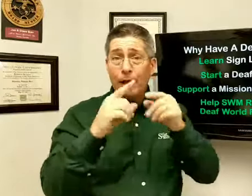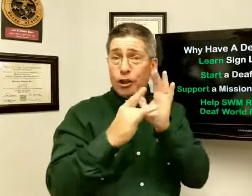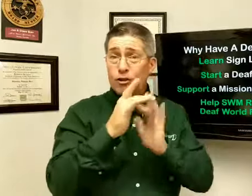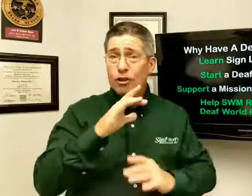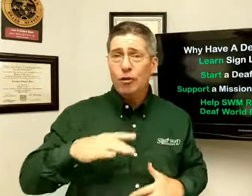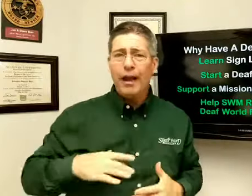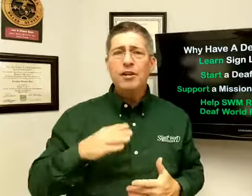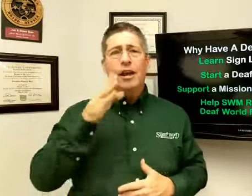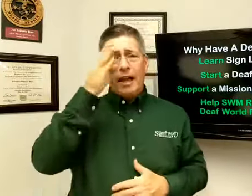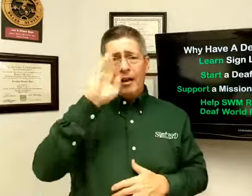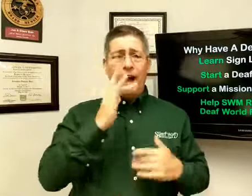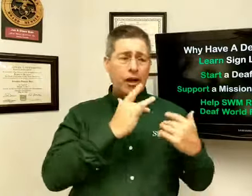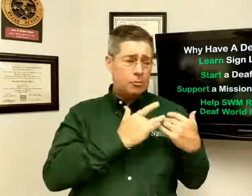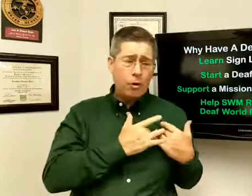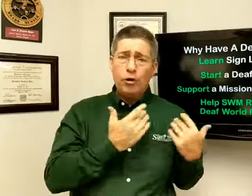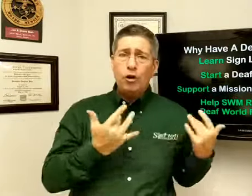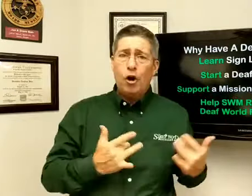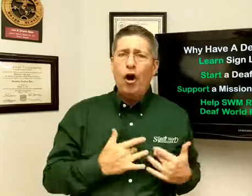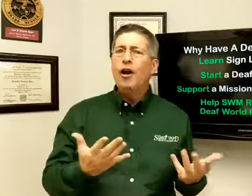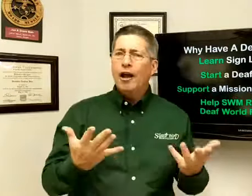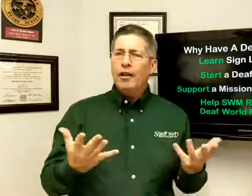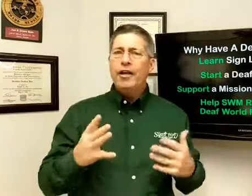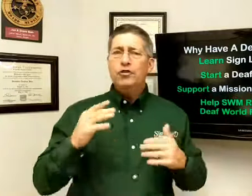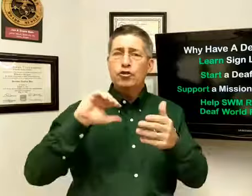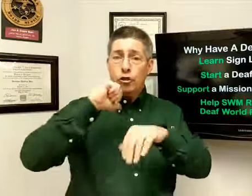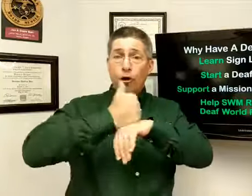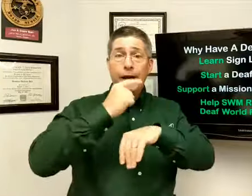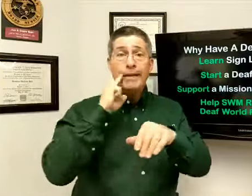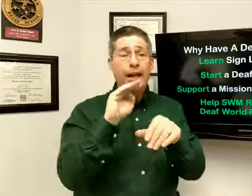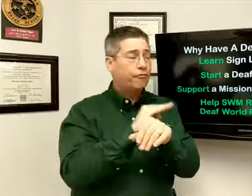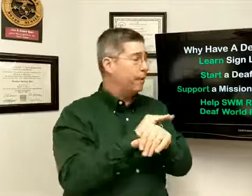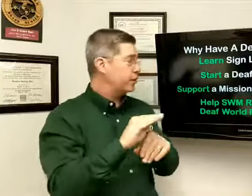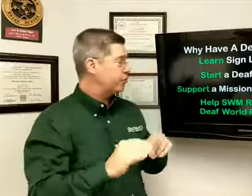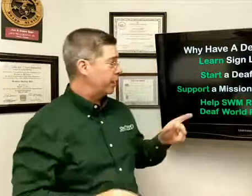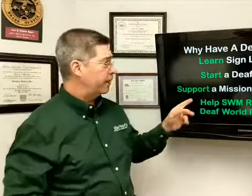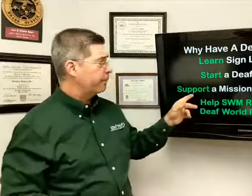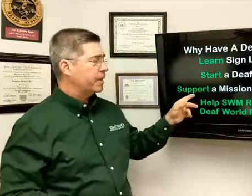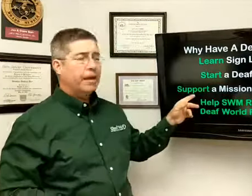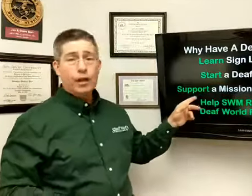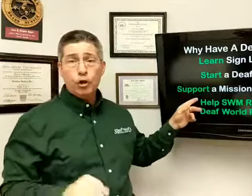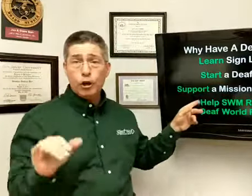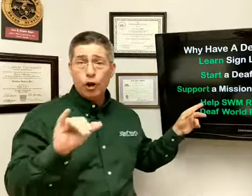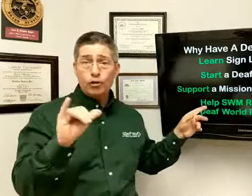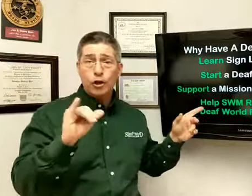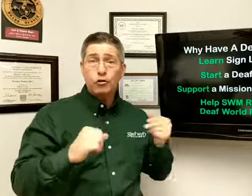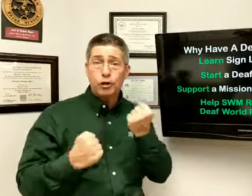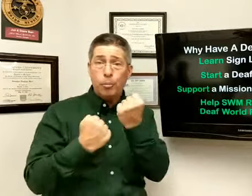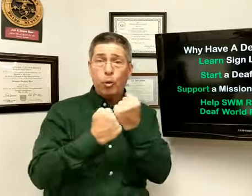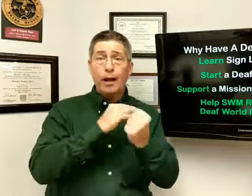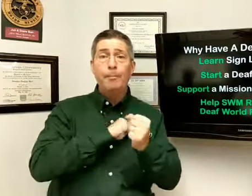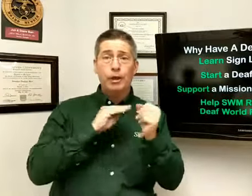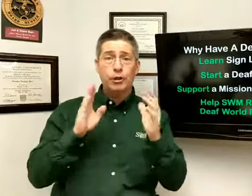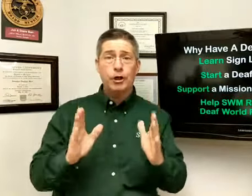Jesus Christ, and God has burdened your heart, then start a deaf ministry. And you can also support a missionary